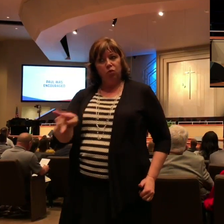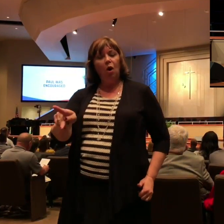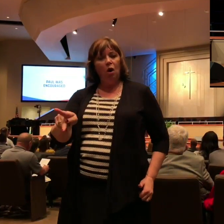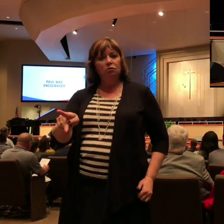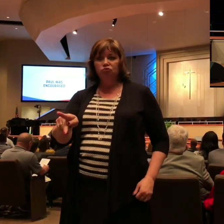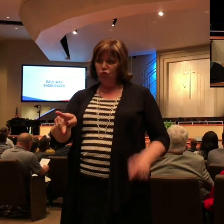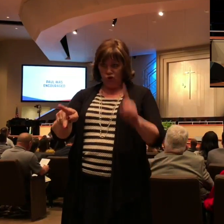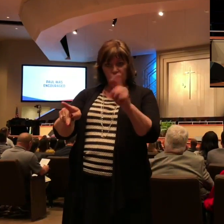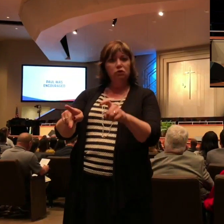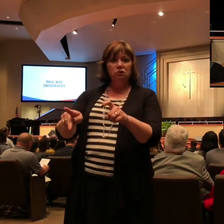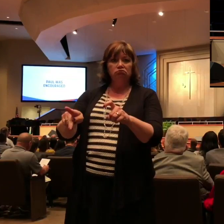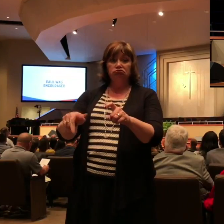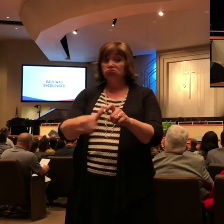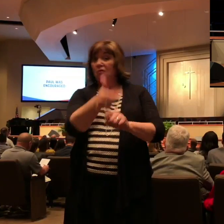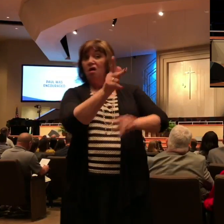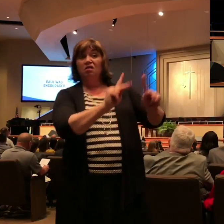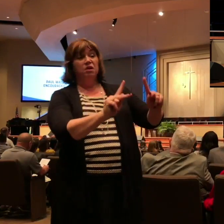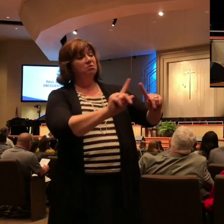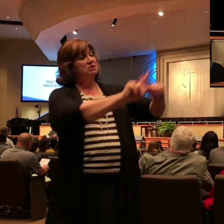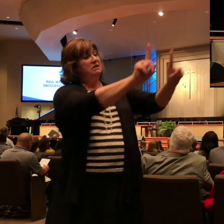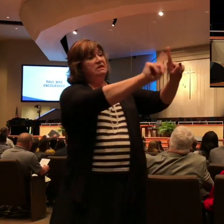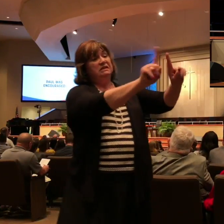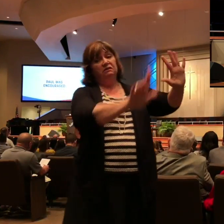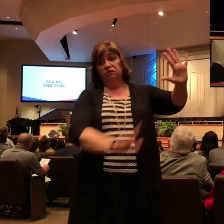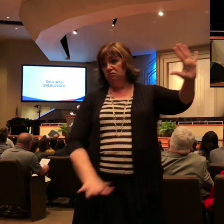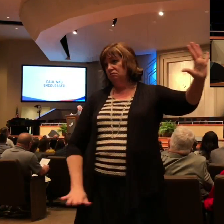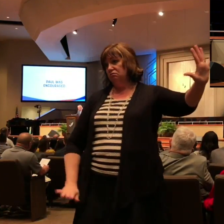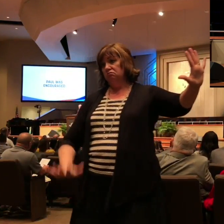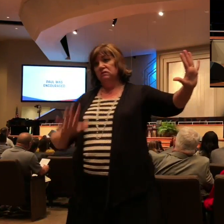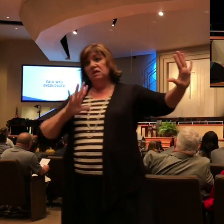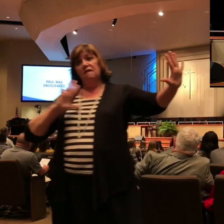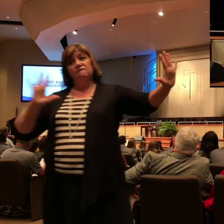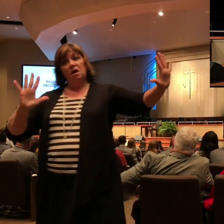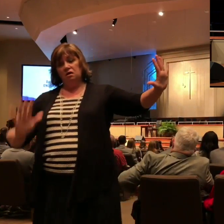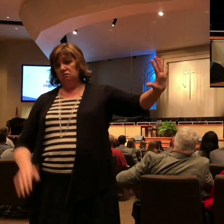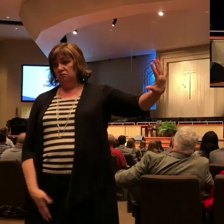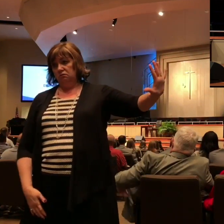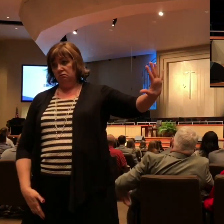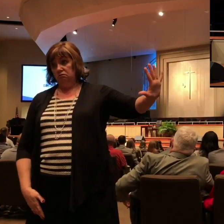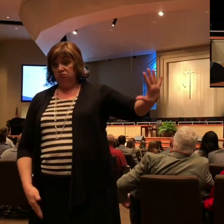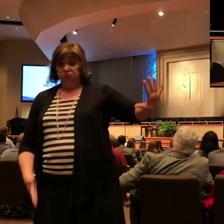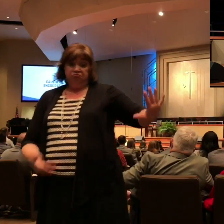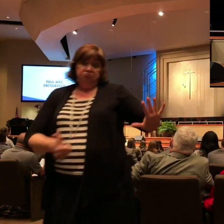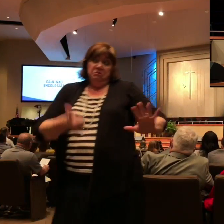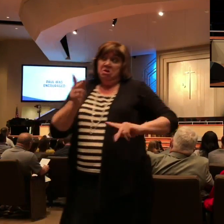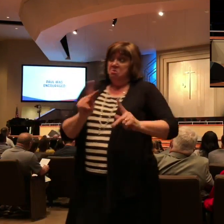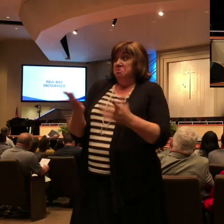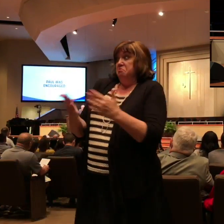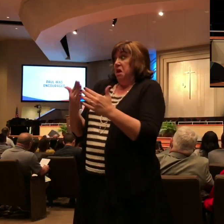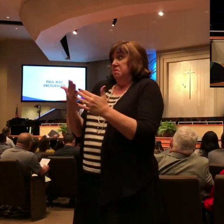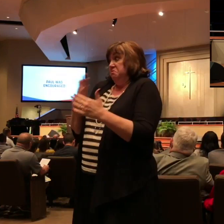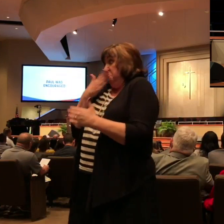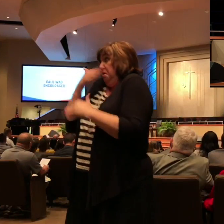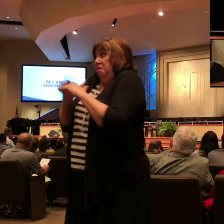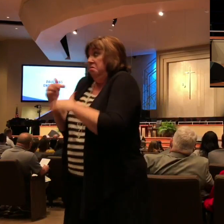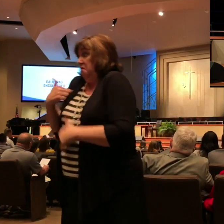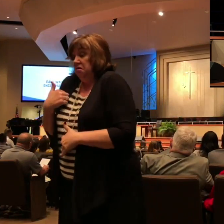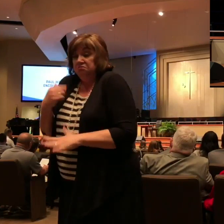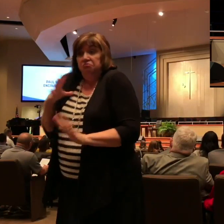There's going to be others that do it differently than we do. There might be others who do it better than we do it. But if they're preaching the gospel